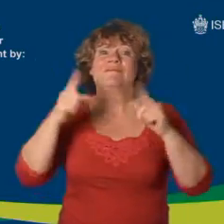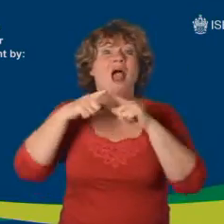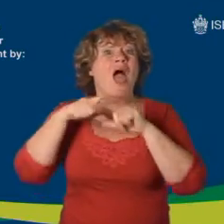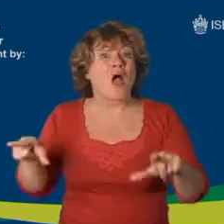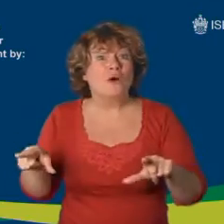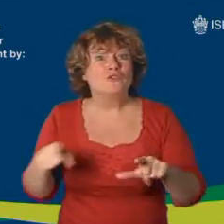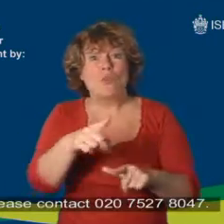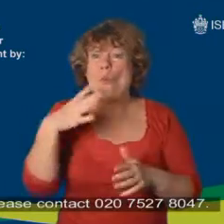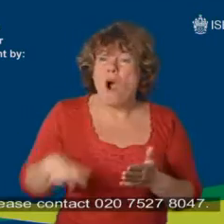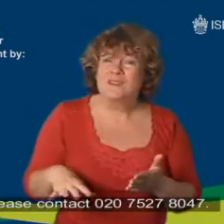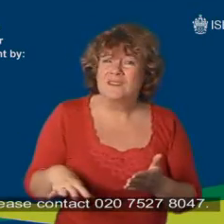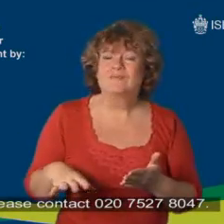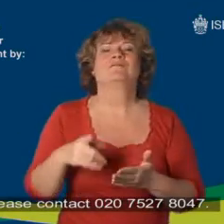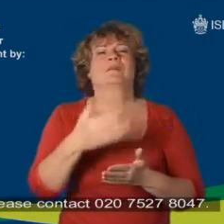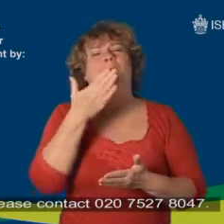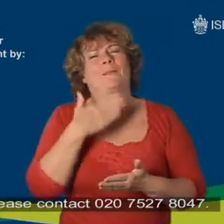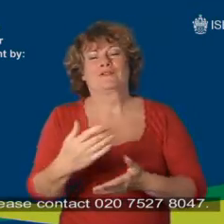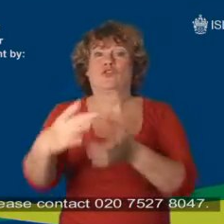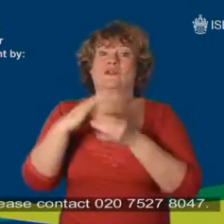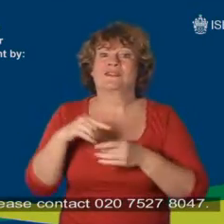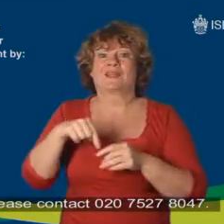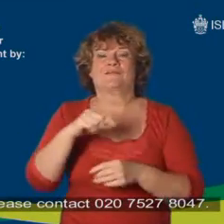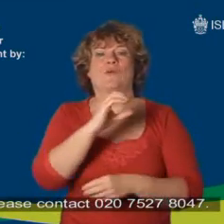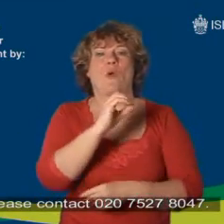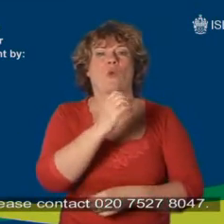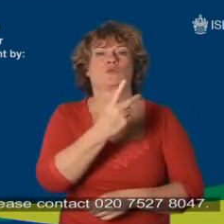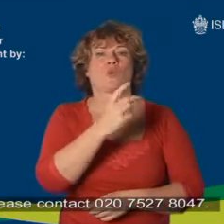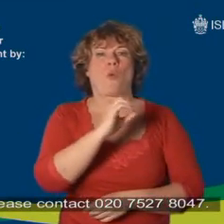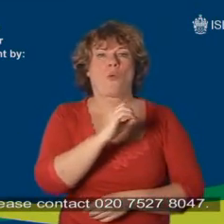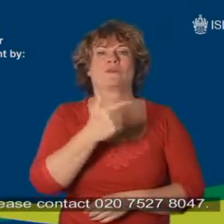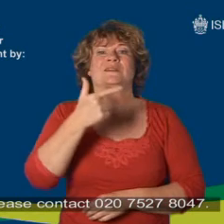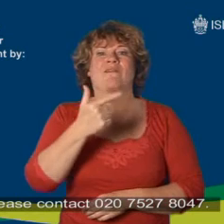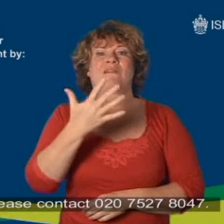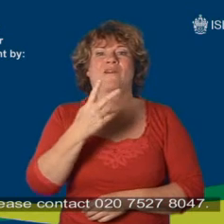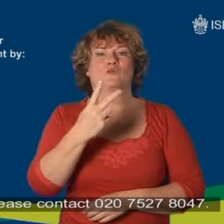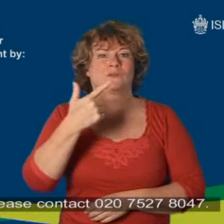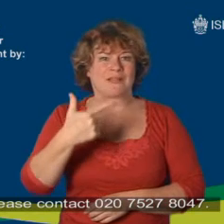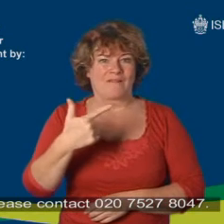Please contact 020 7527